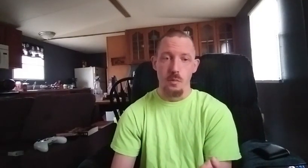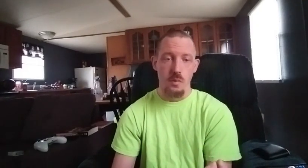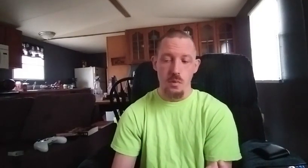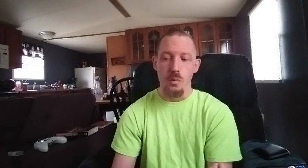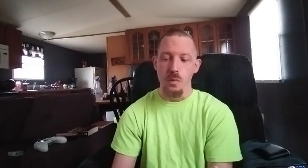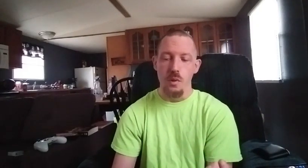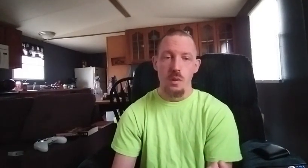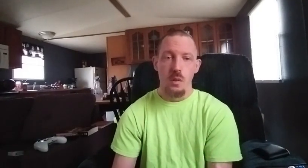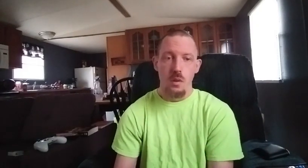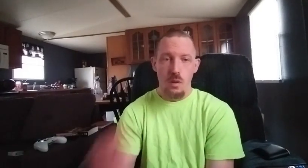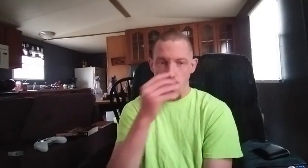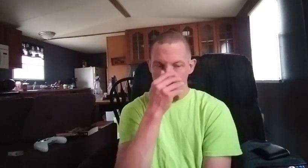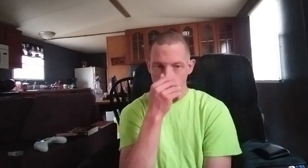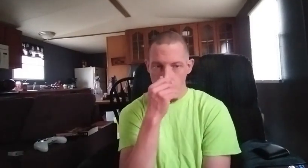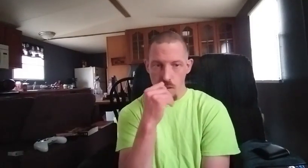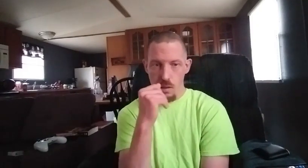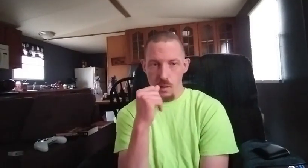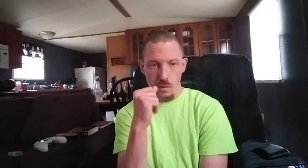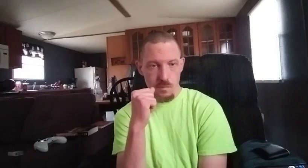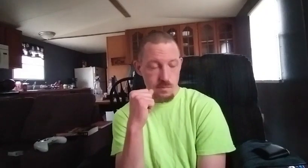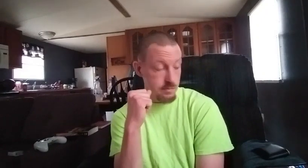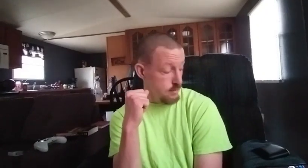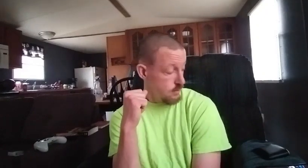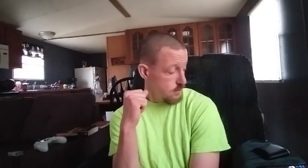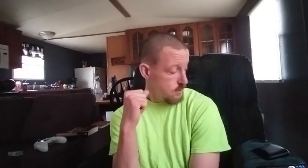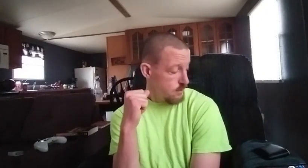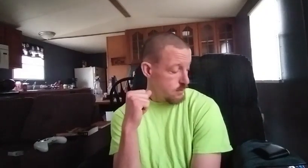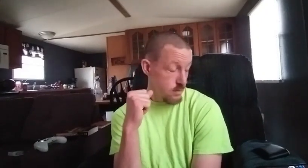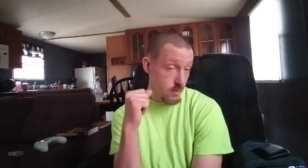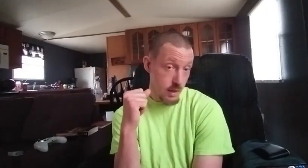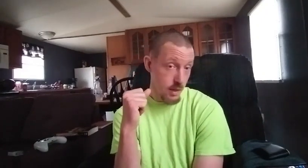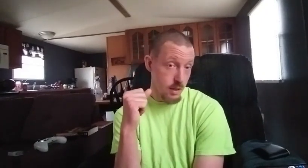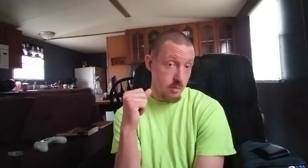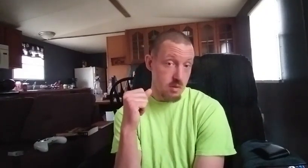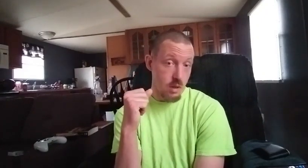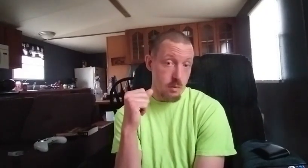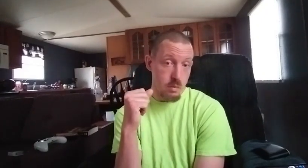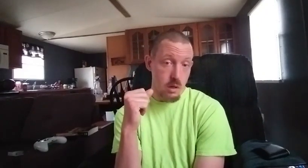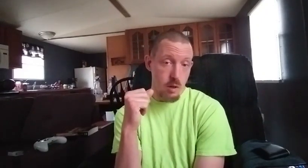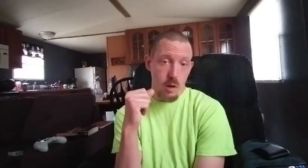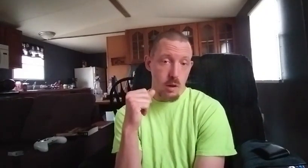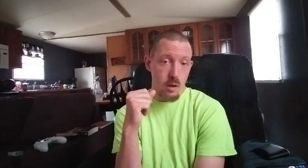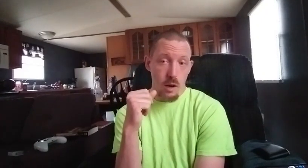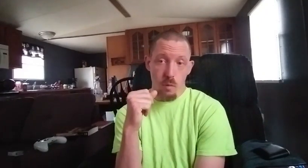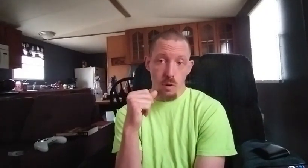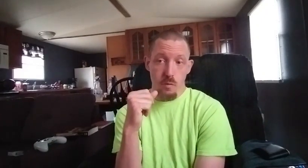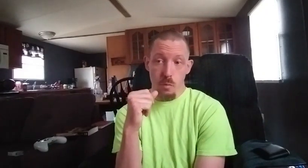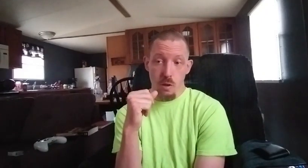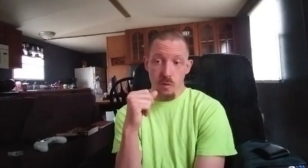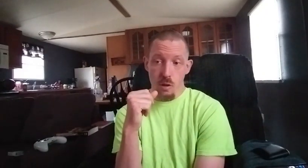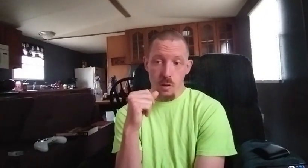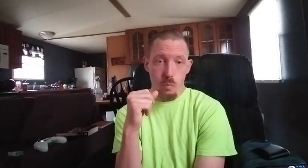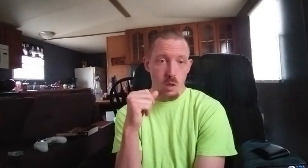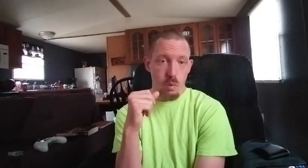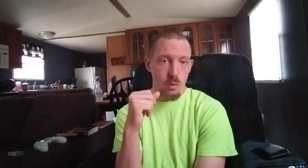with the sword and and I just got better at it I've learned from different people